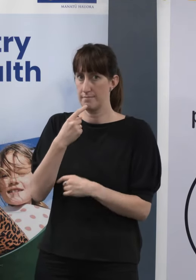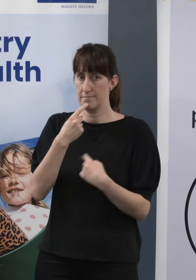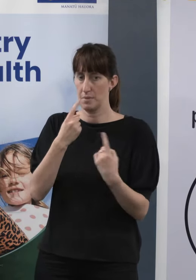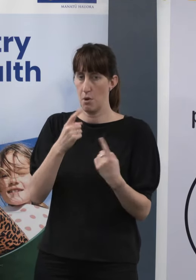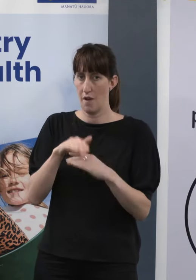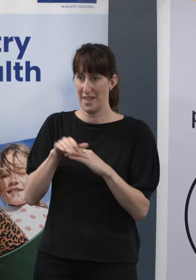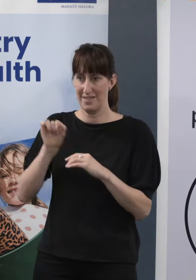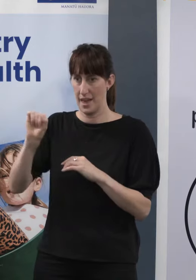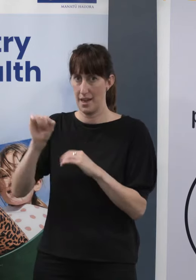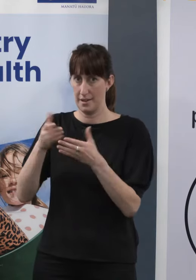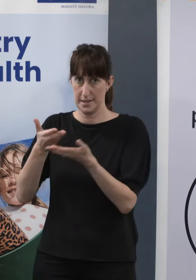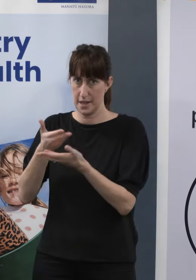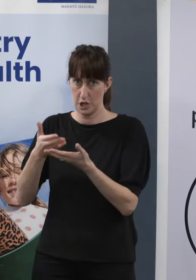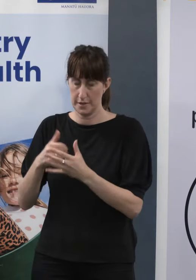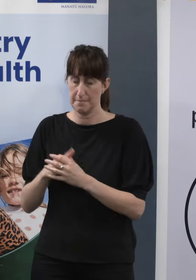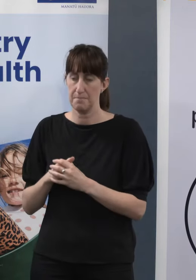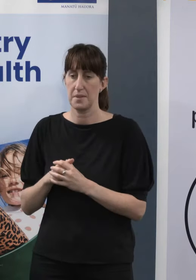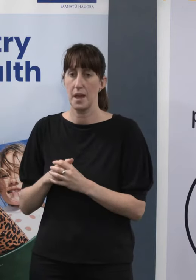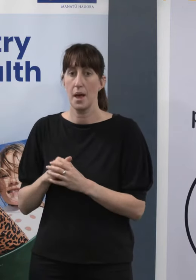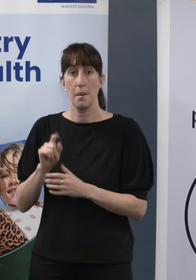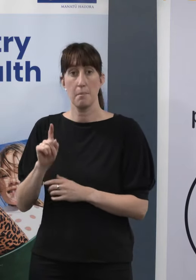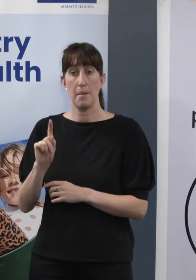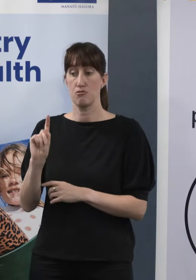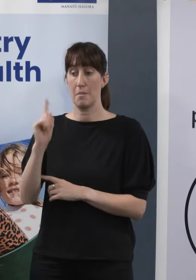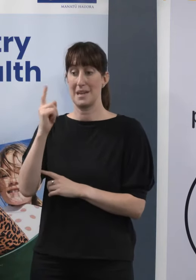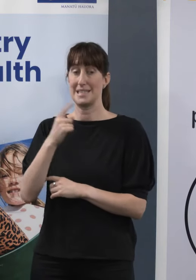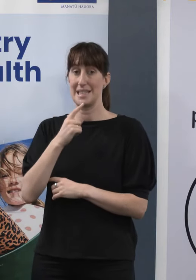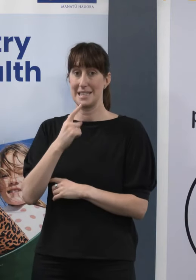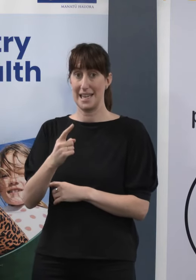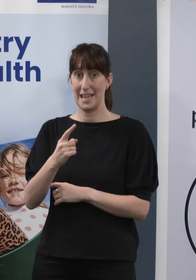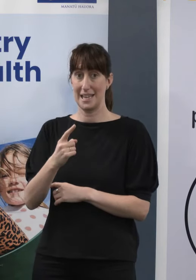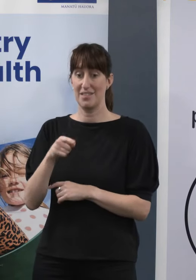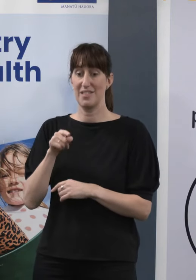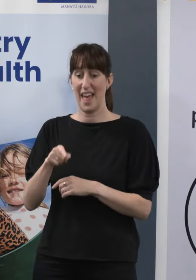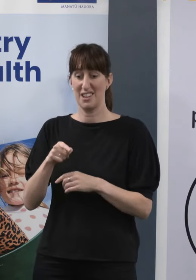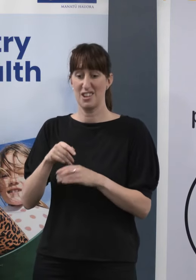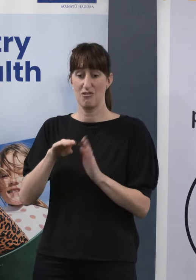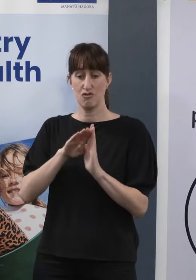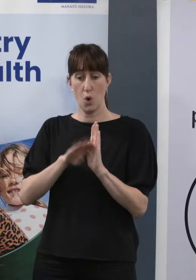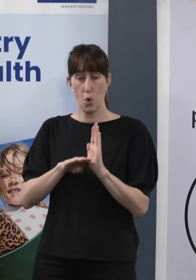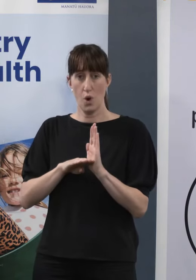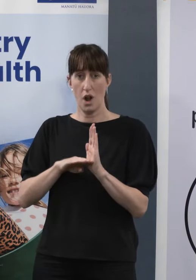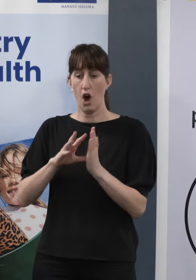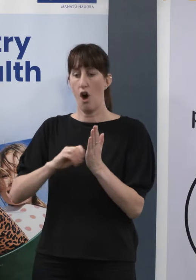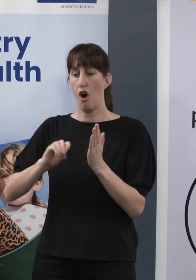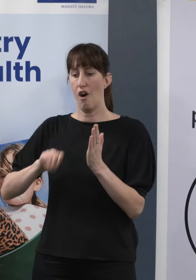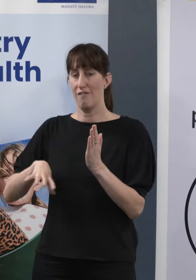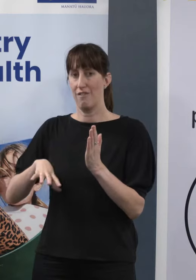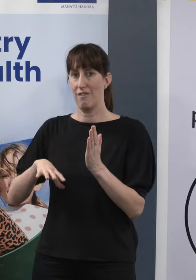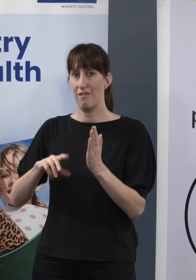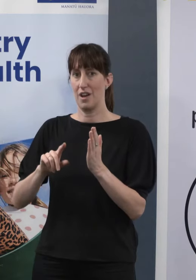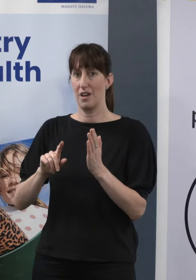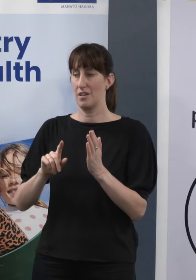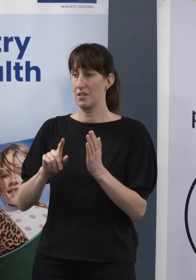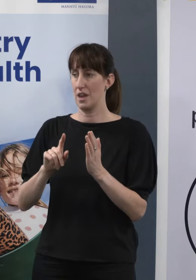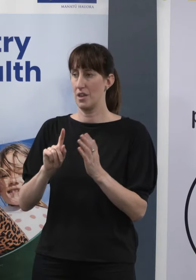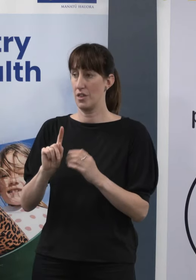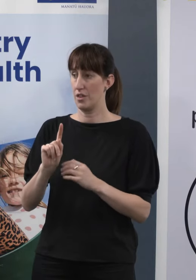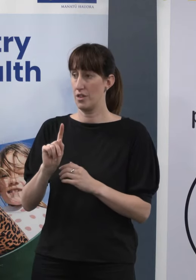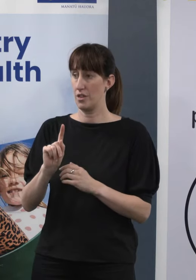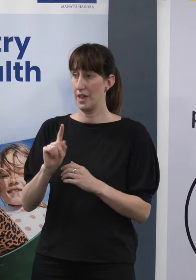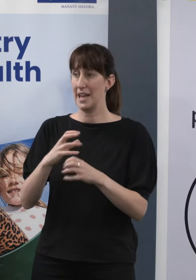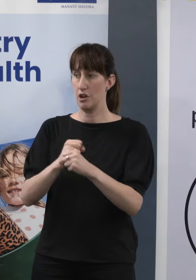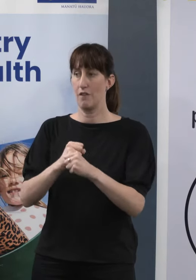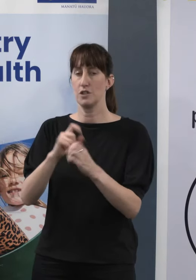The Prime Minister has already said that it will be removed by the end of July. And so if that timing changes, I know that